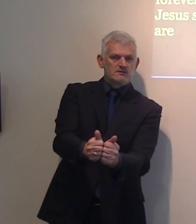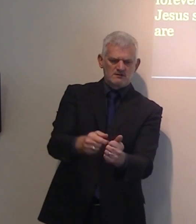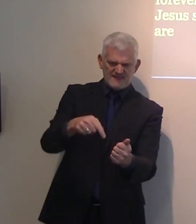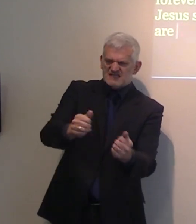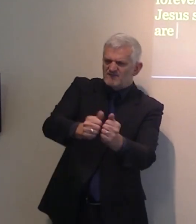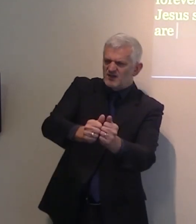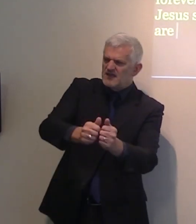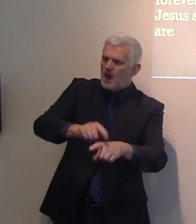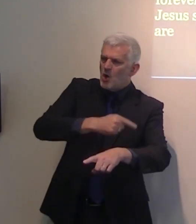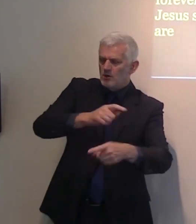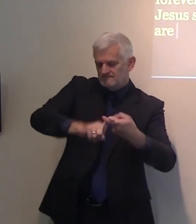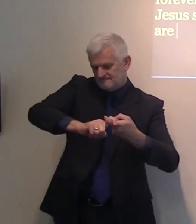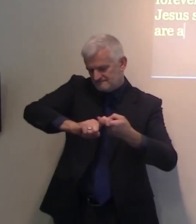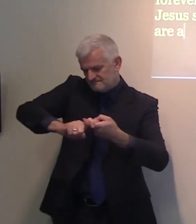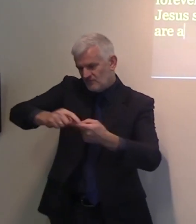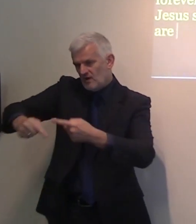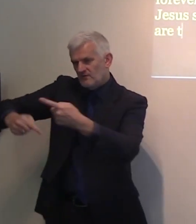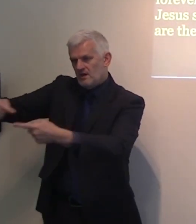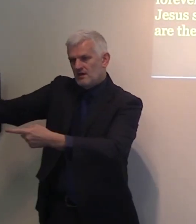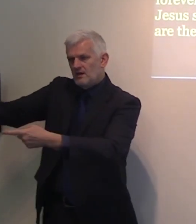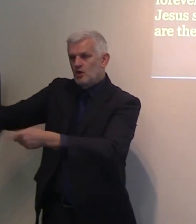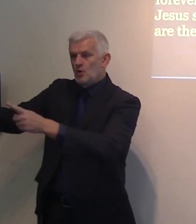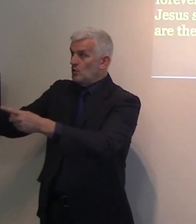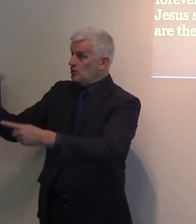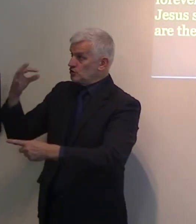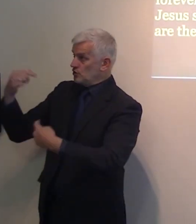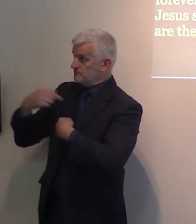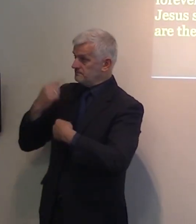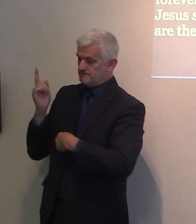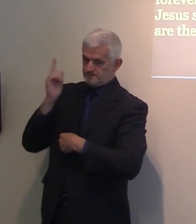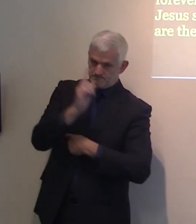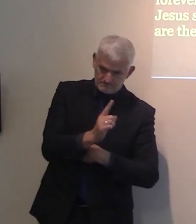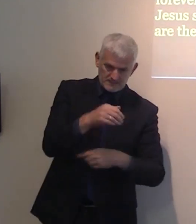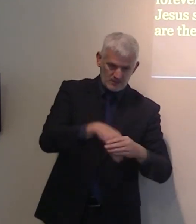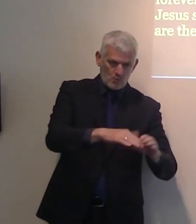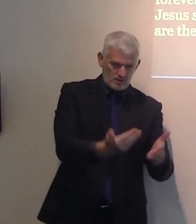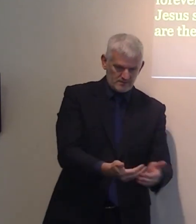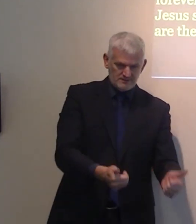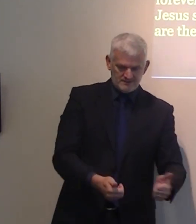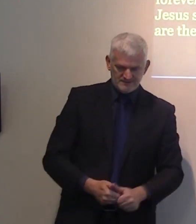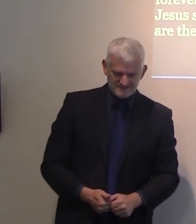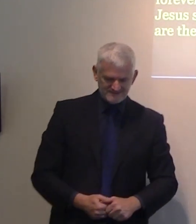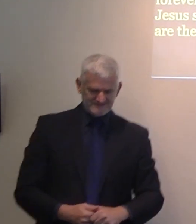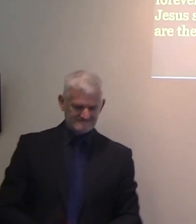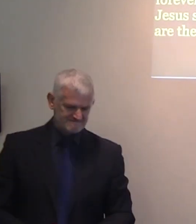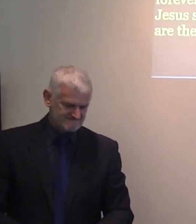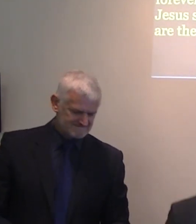representatives in this world. The eighth picture is found in Colossians chapter 4, verse